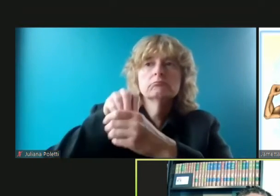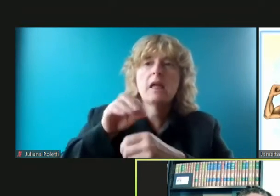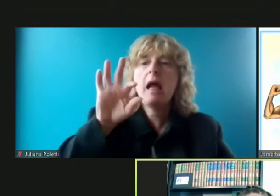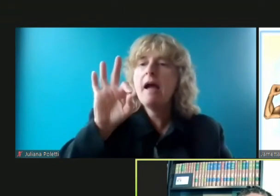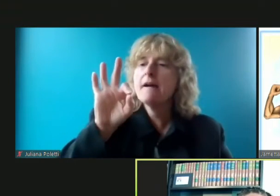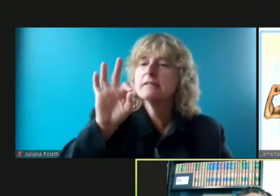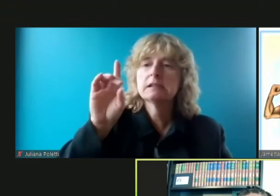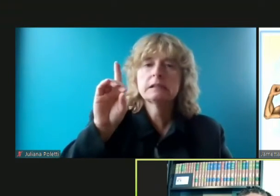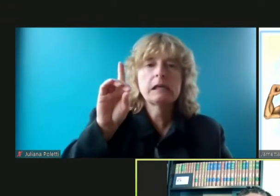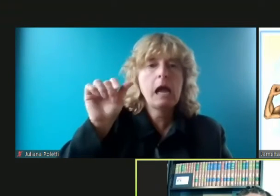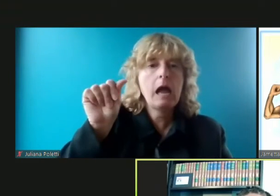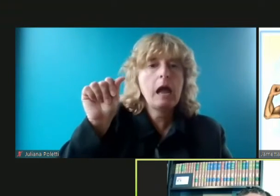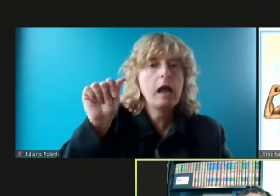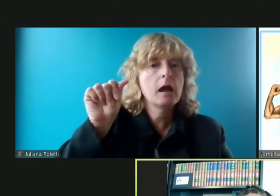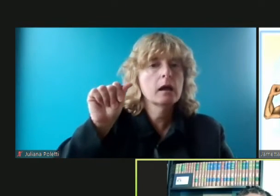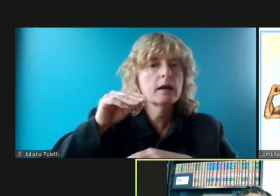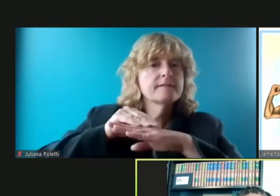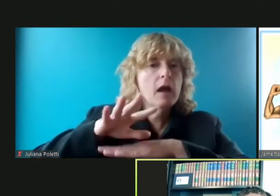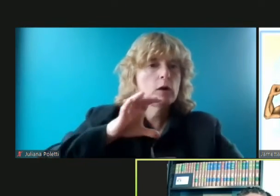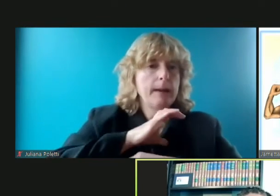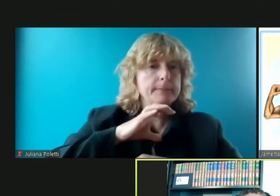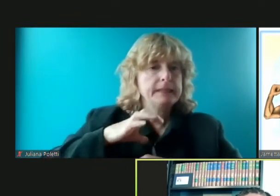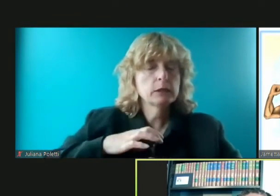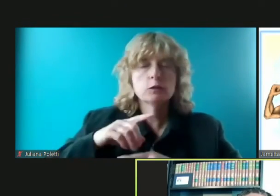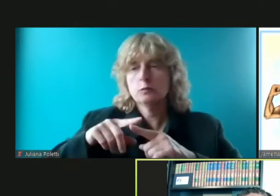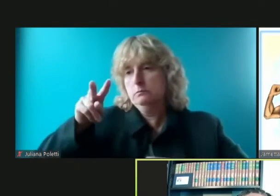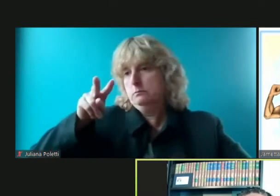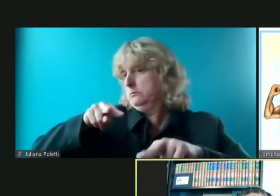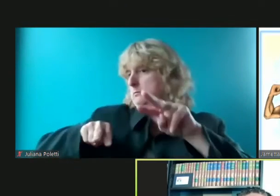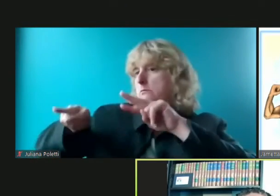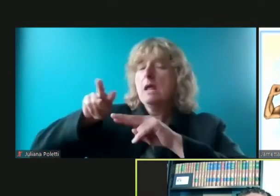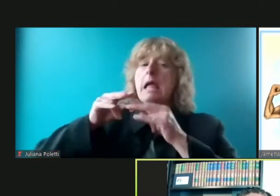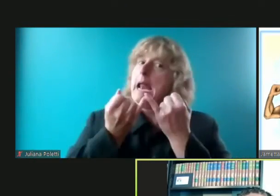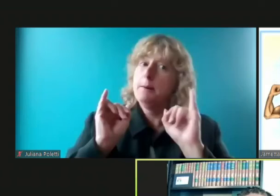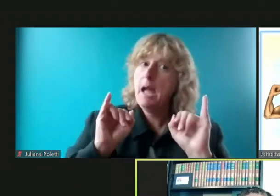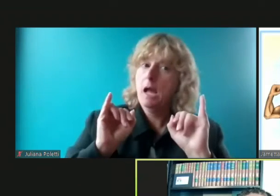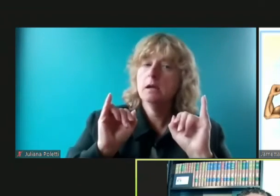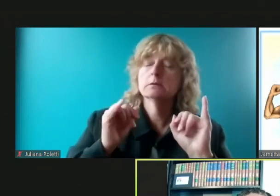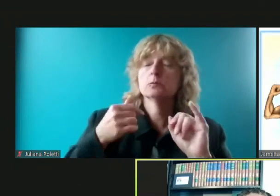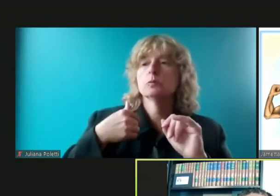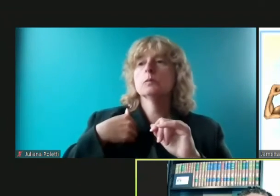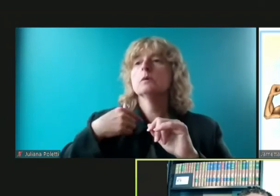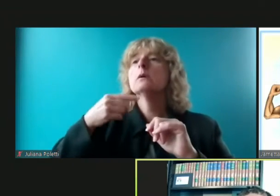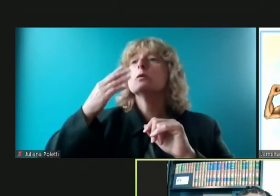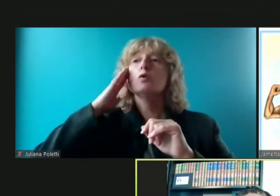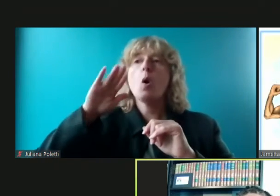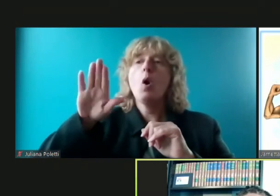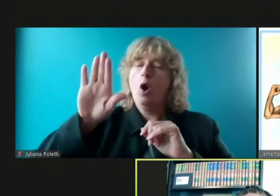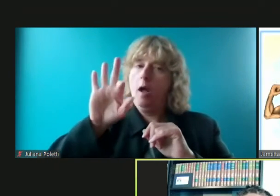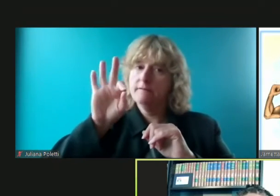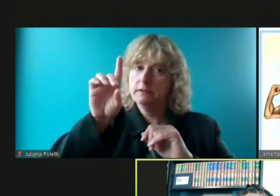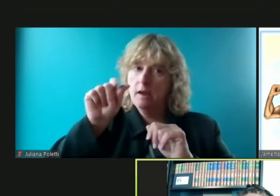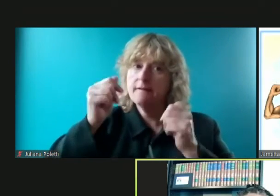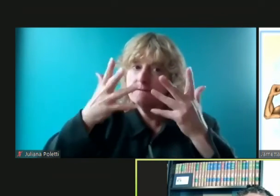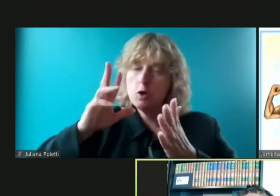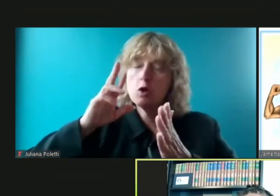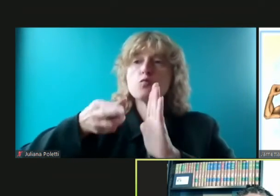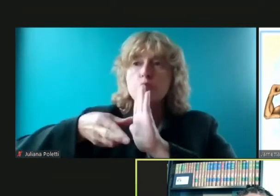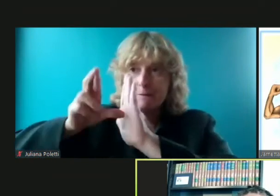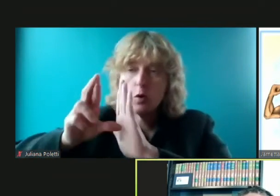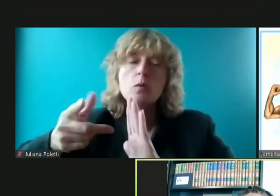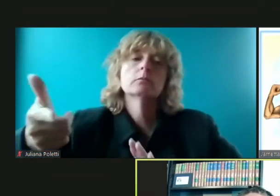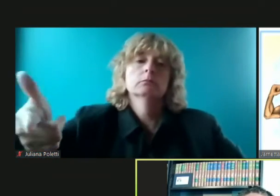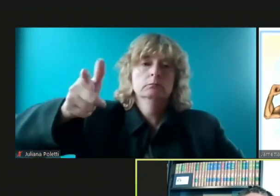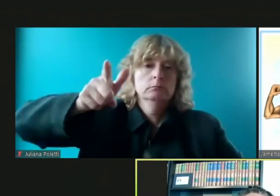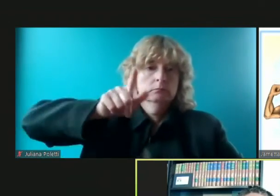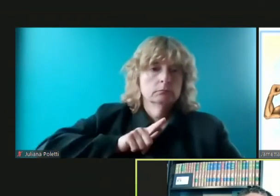looks at independently looks at the data after fda has reviewed it so i was at the table for the emergency use authorization